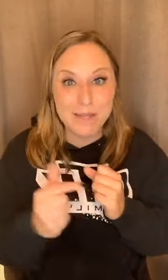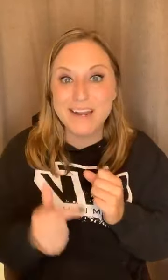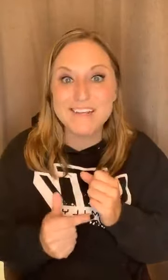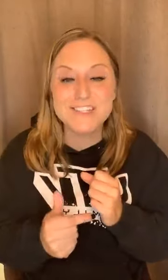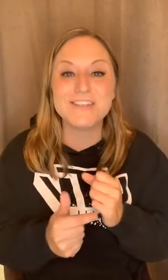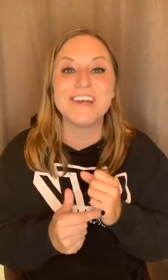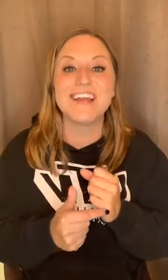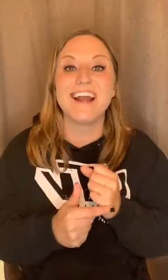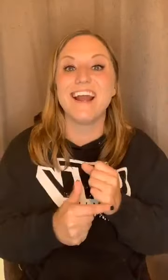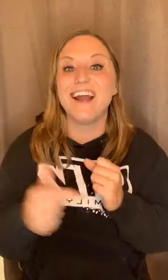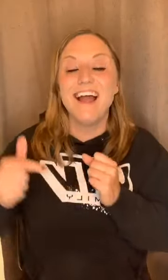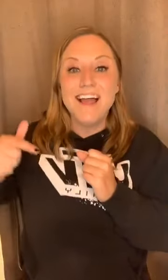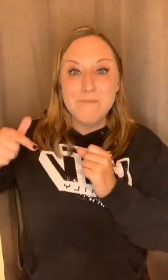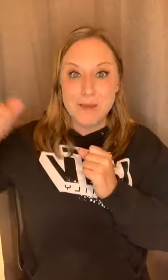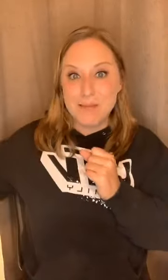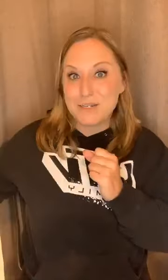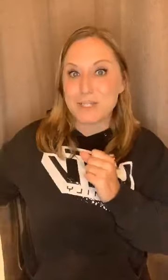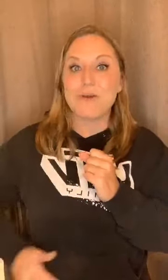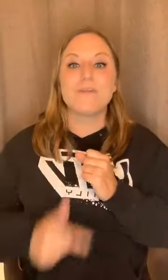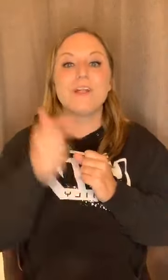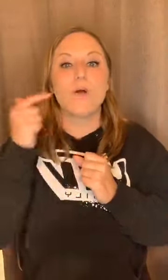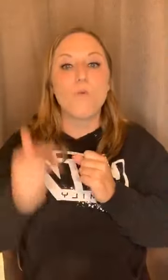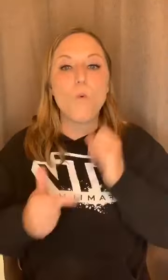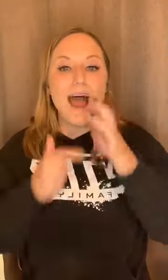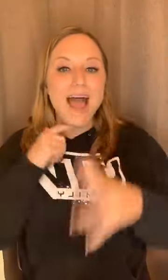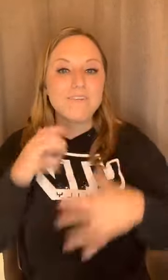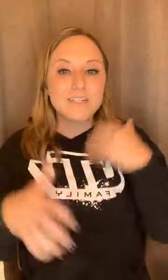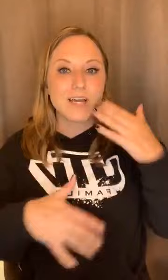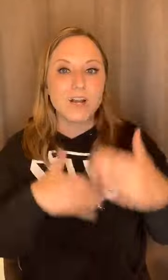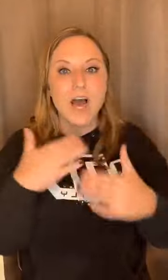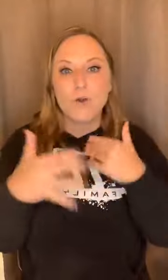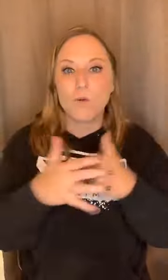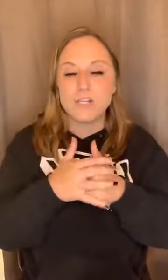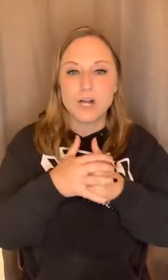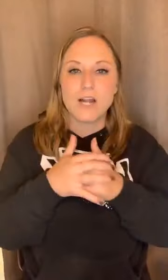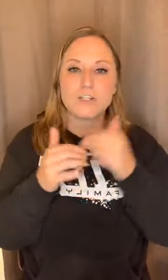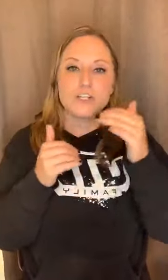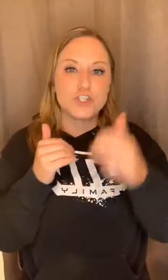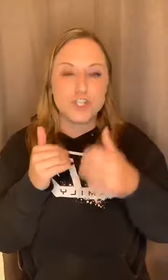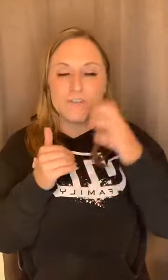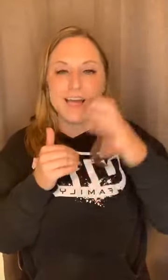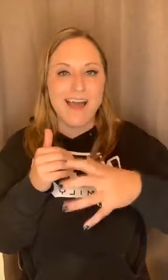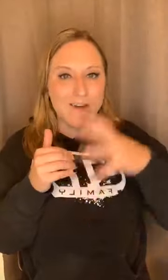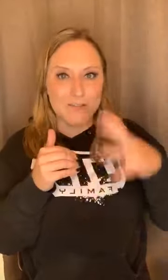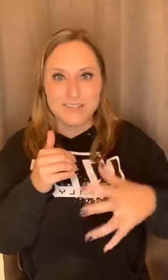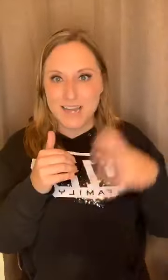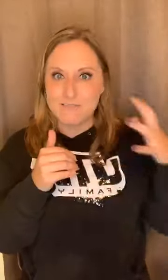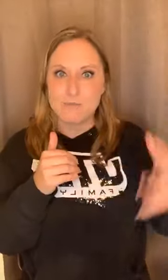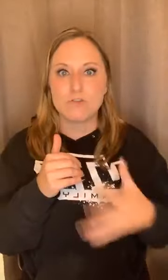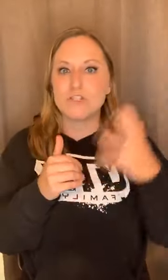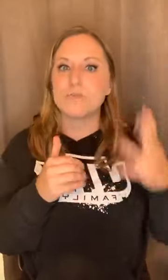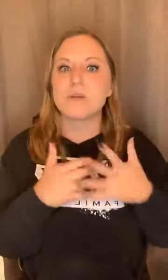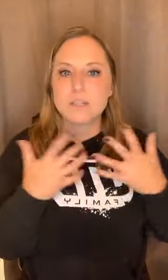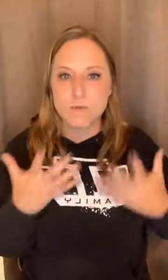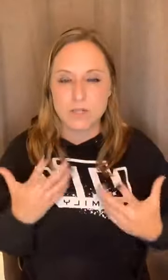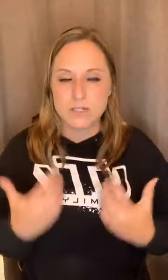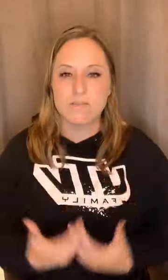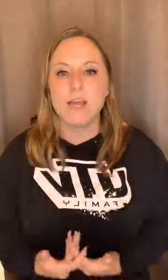it is doing your hair. Maybe it is going for luck. Whatever is going to kind of raise your energy, shift out those negative emotions and bring some good stuff in.